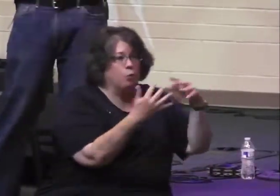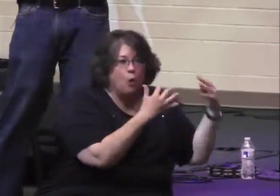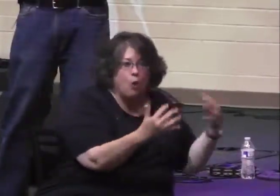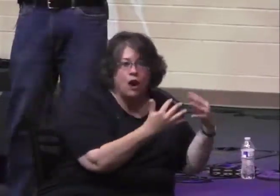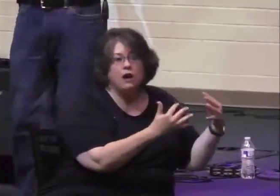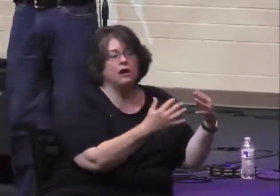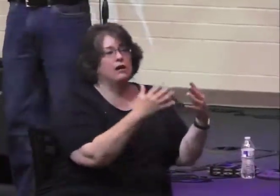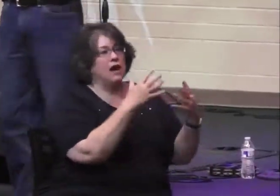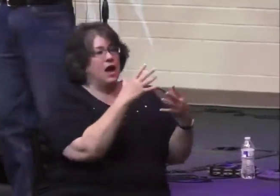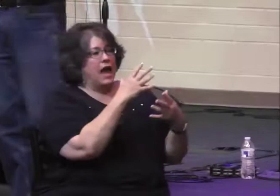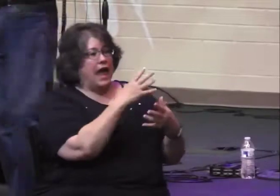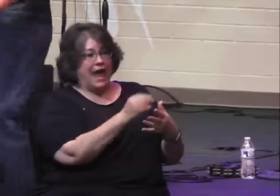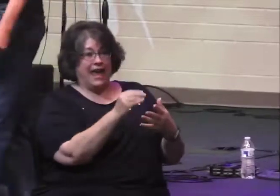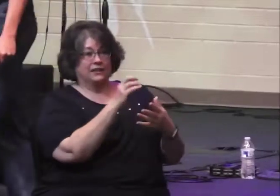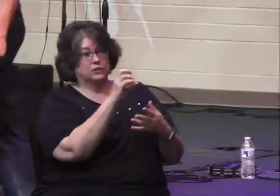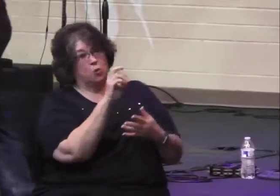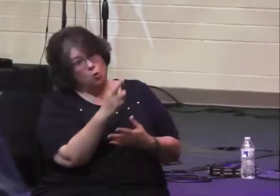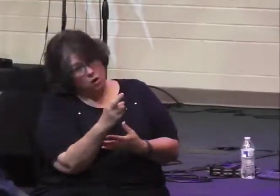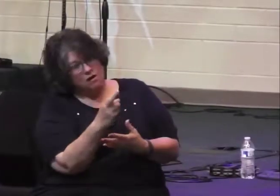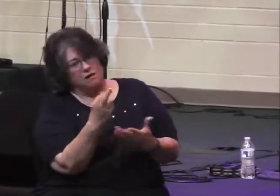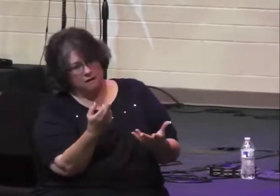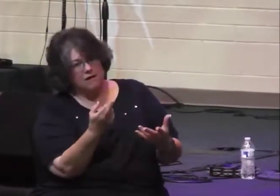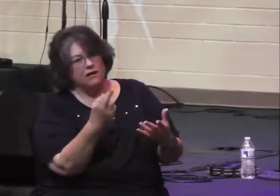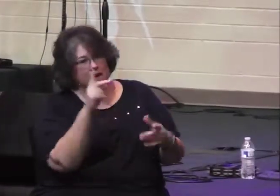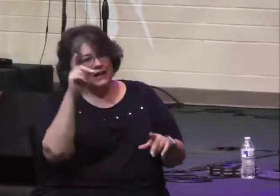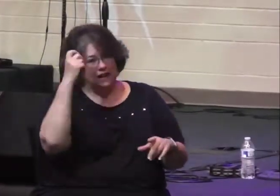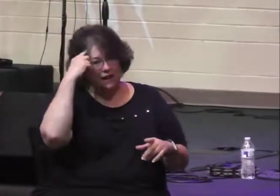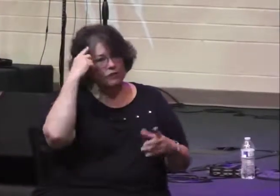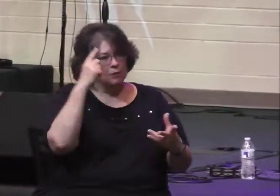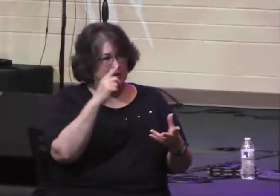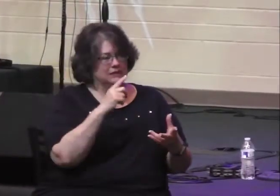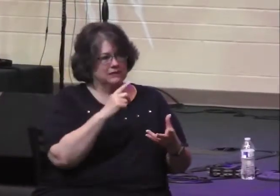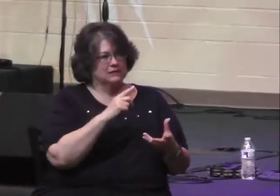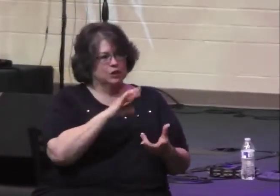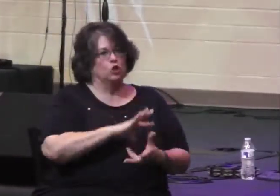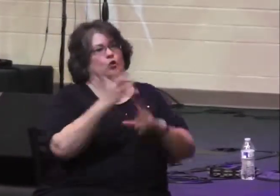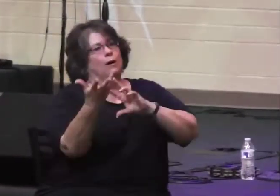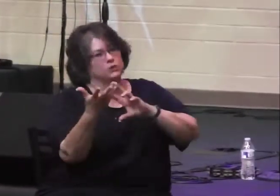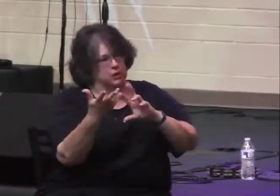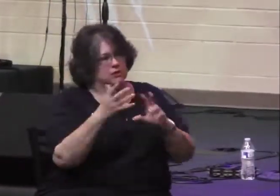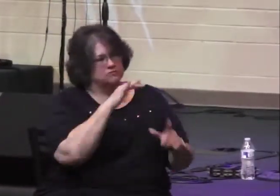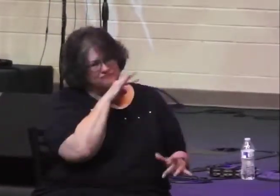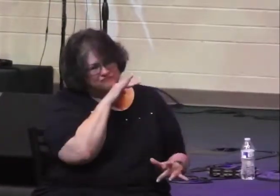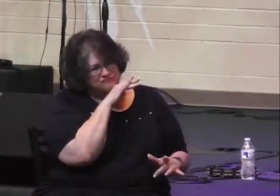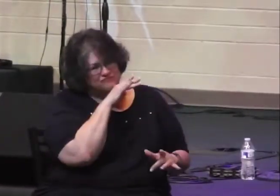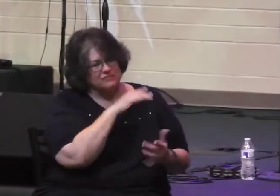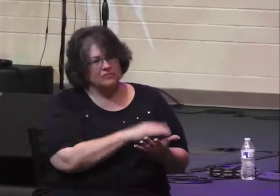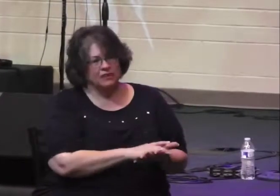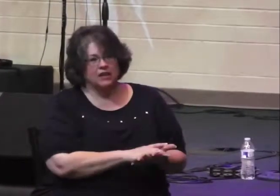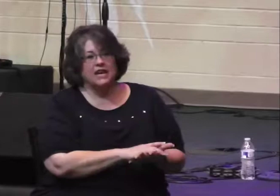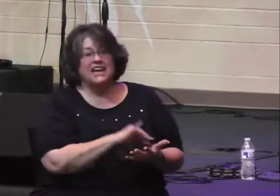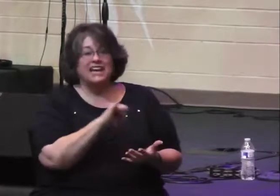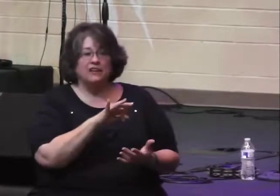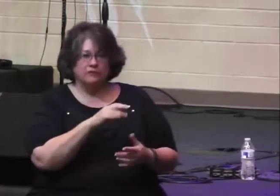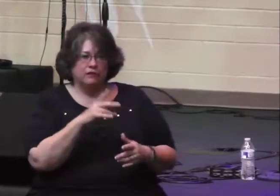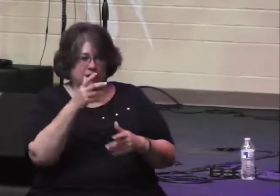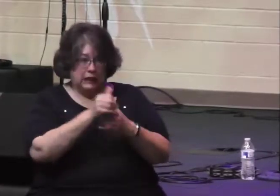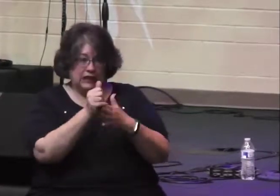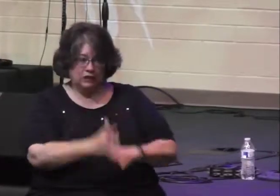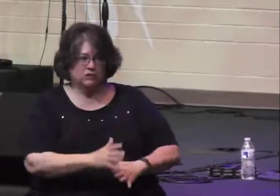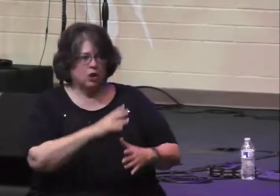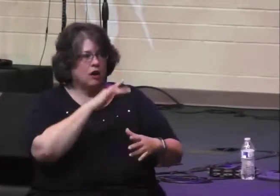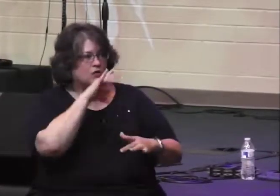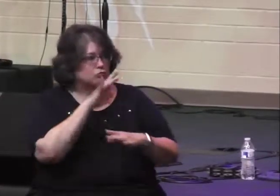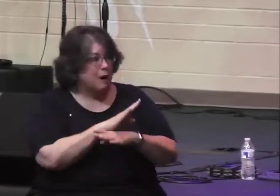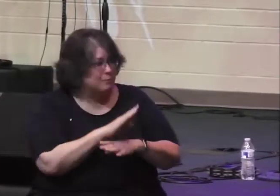human misery stems from war and conflict and particularly corrupt leaders when